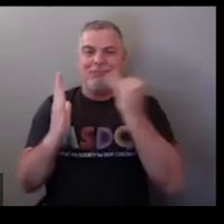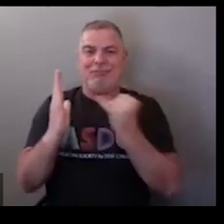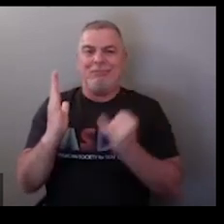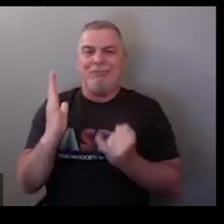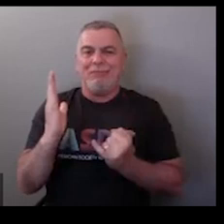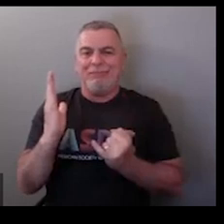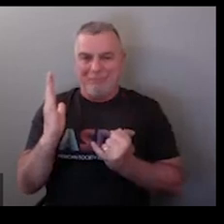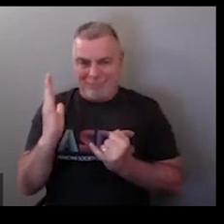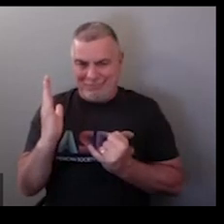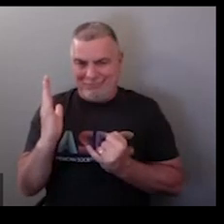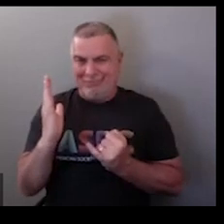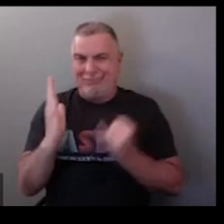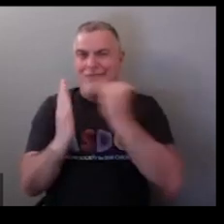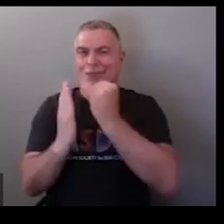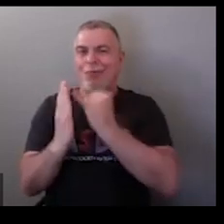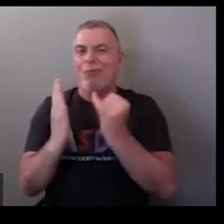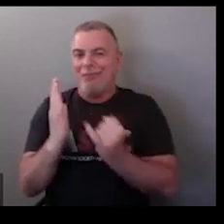so art